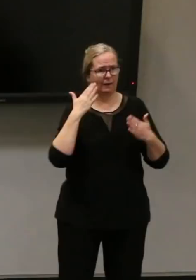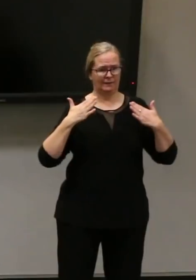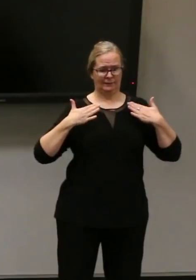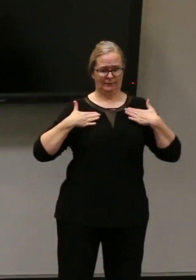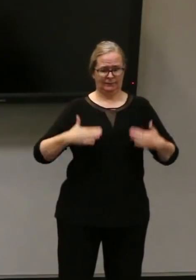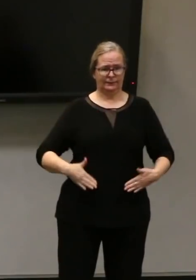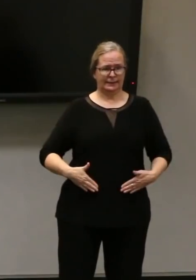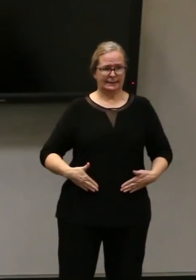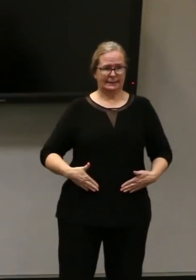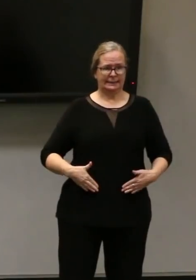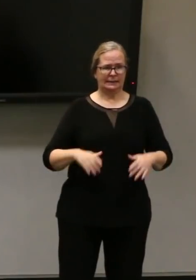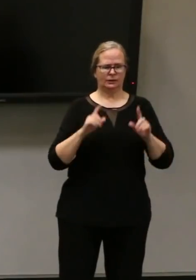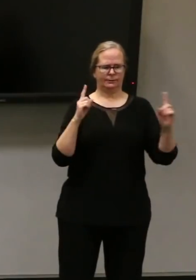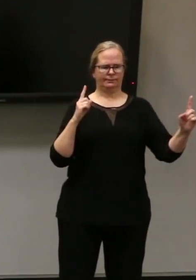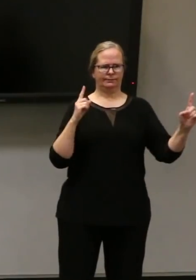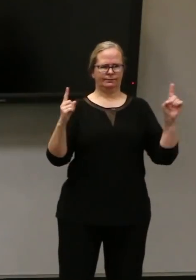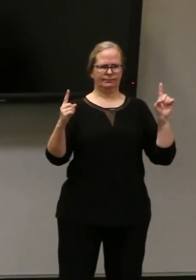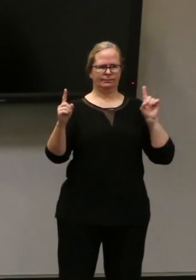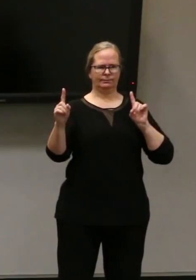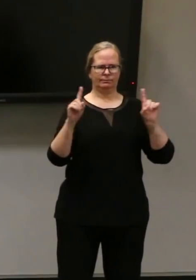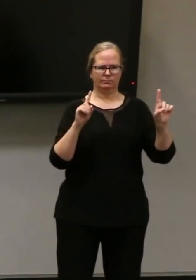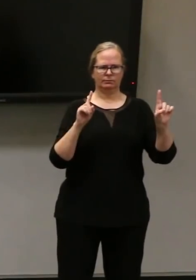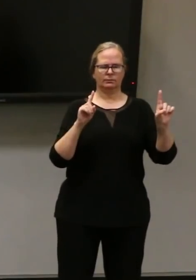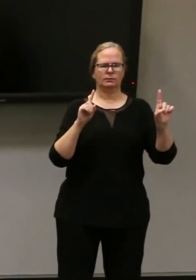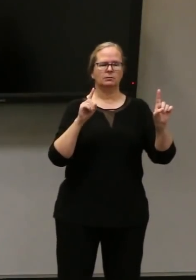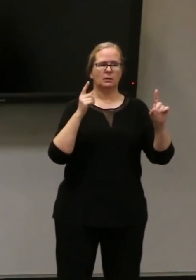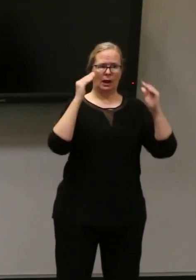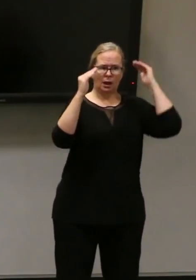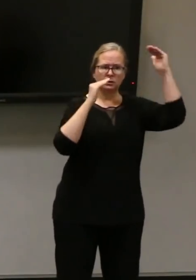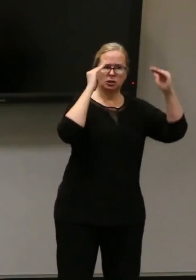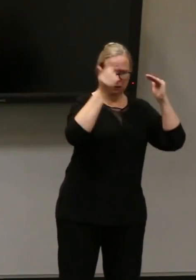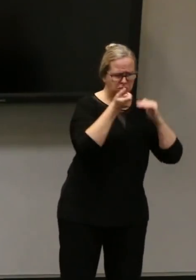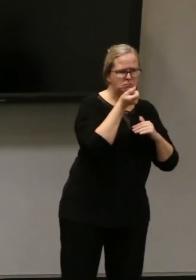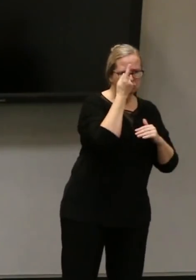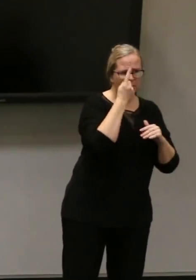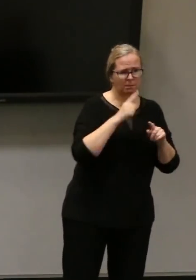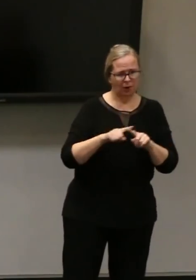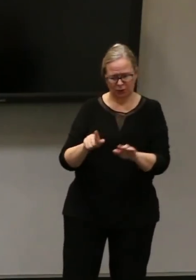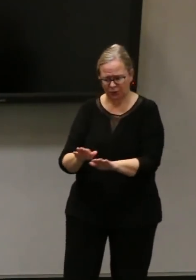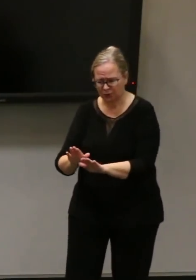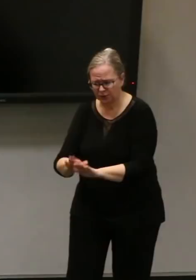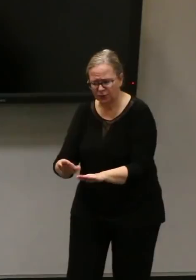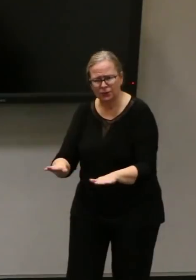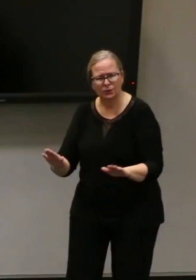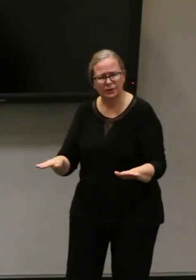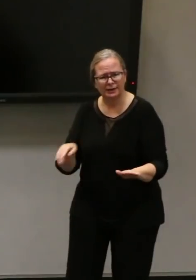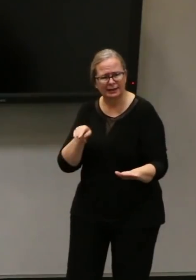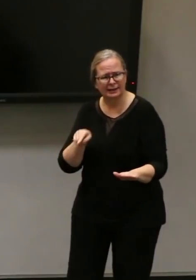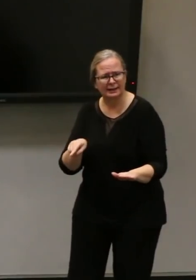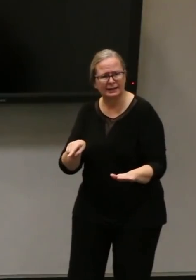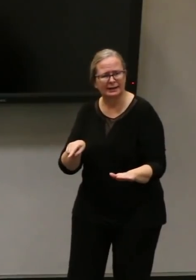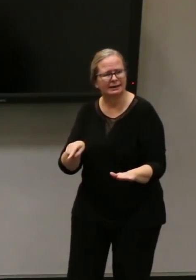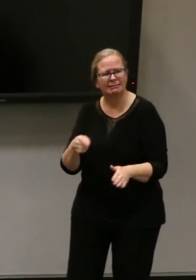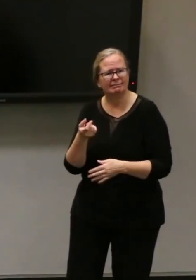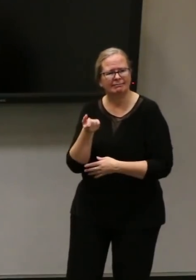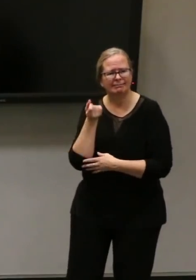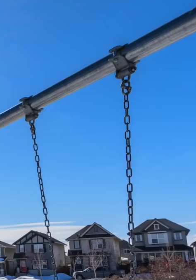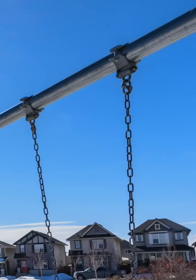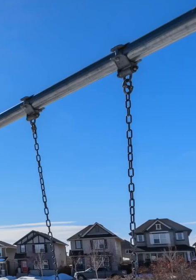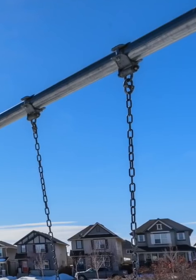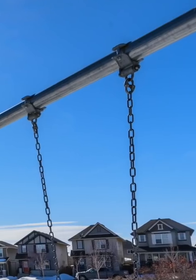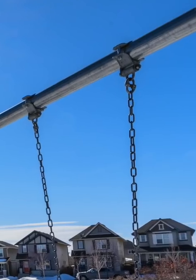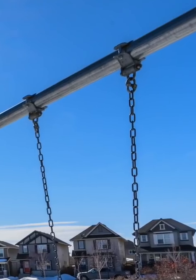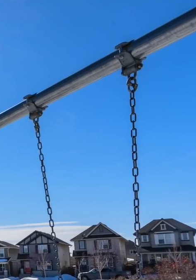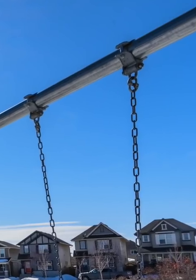do not. They only know how to play together and generally playing together means they're going to be tight together and they're going to do their thing. That's what kids do.